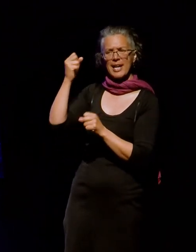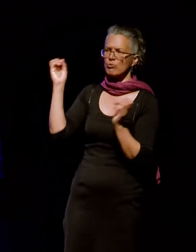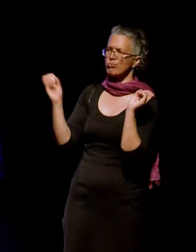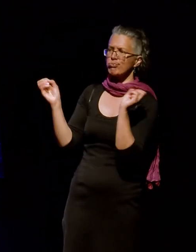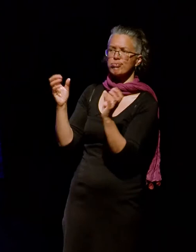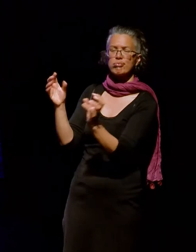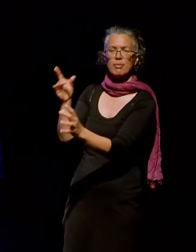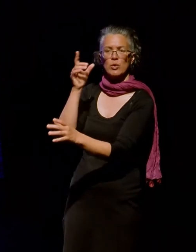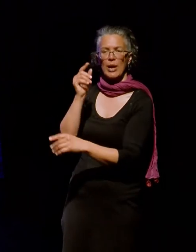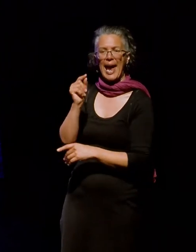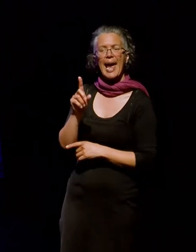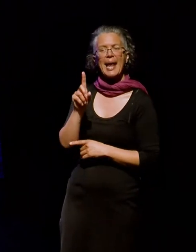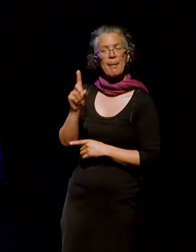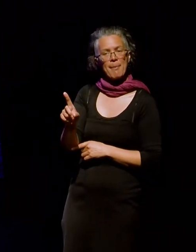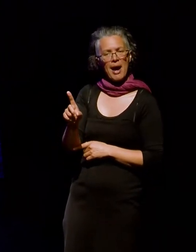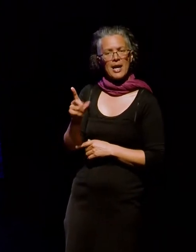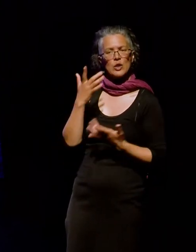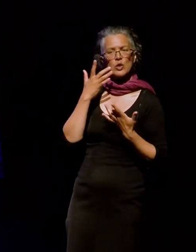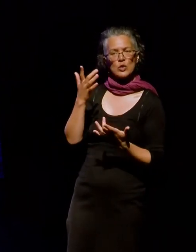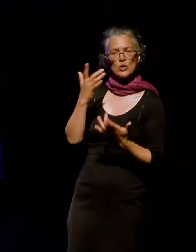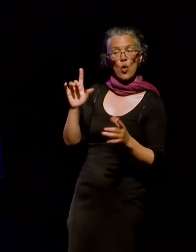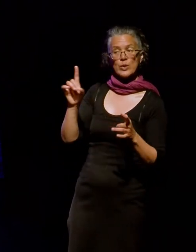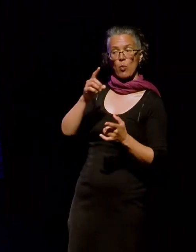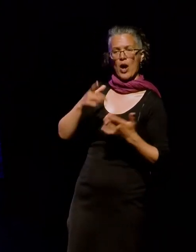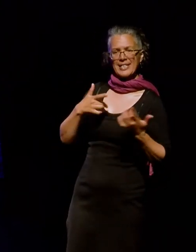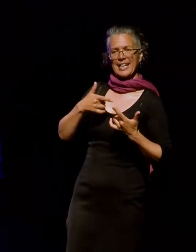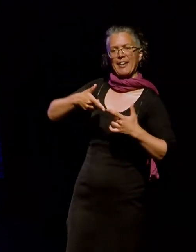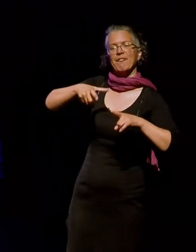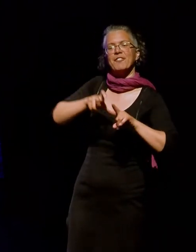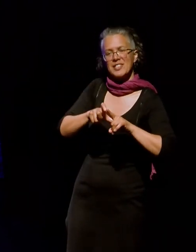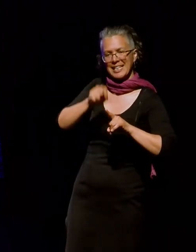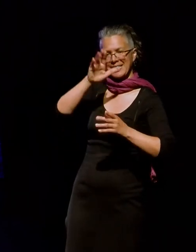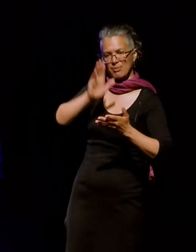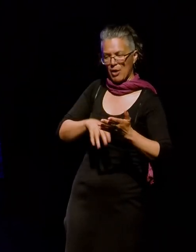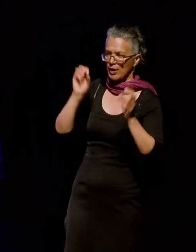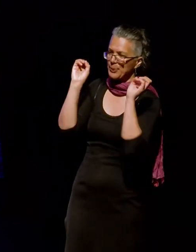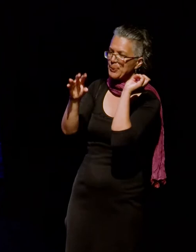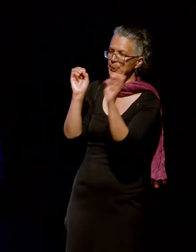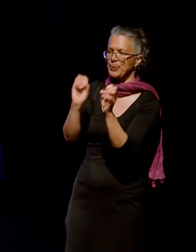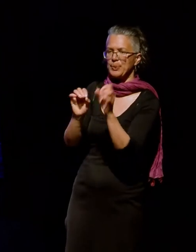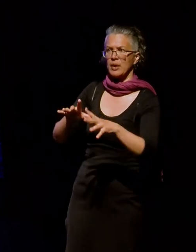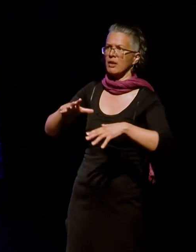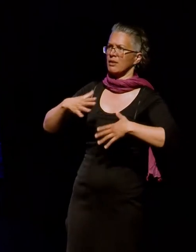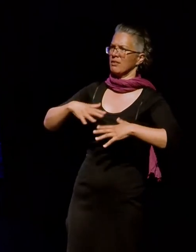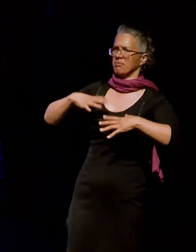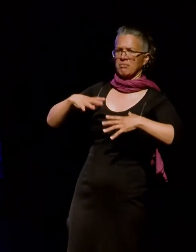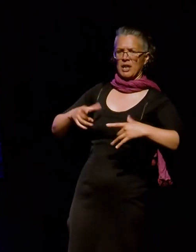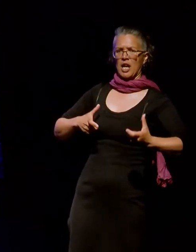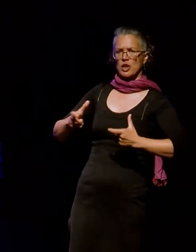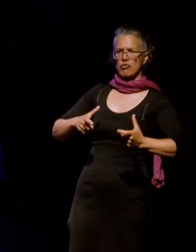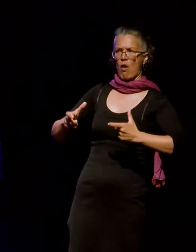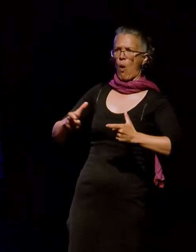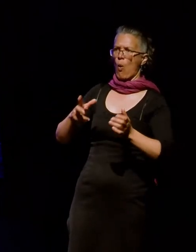highlights the funneling or channeling of the lived experience of Facebook. We don't really control our virtual space and we